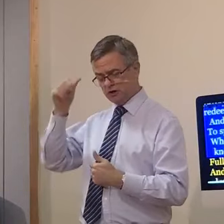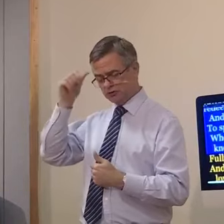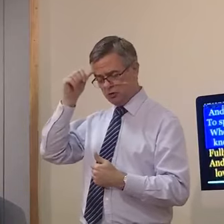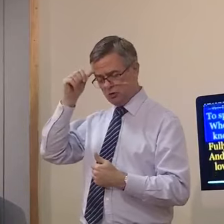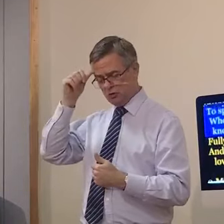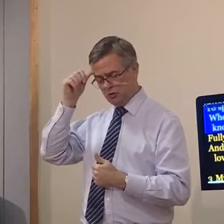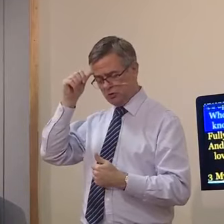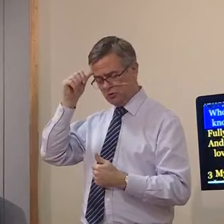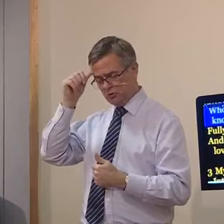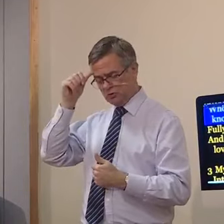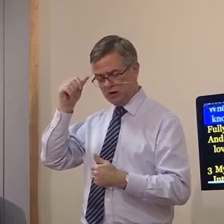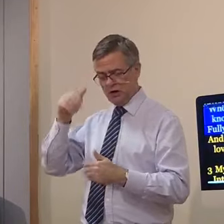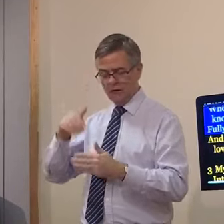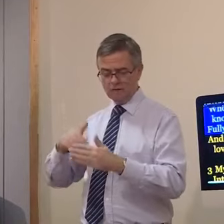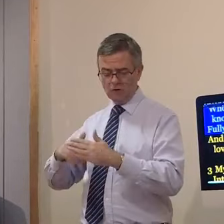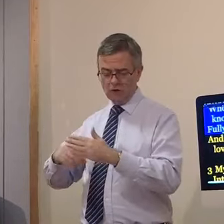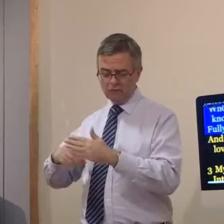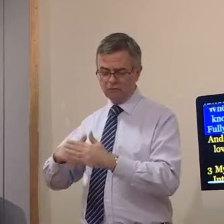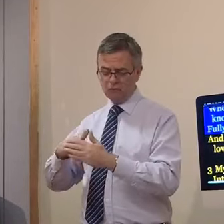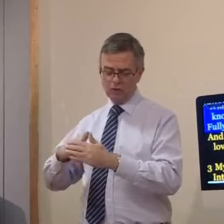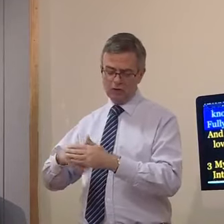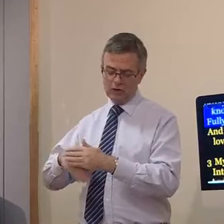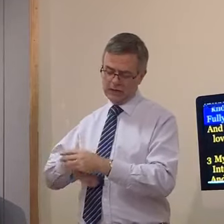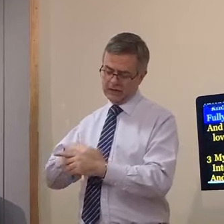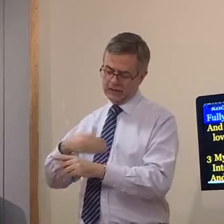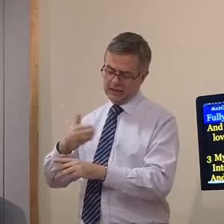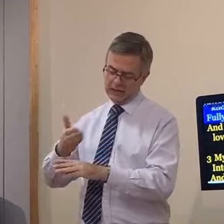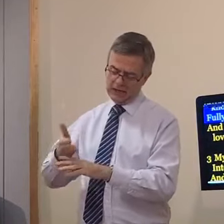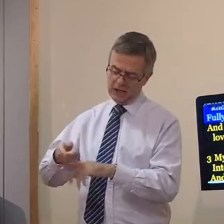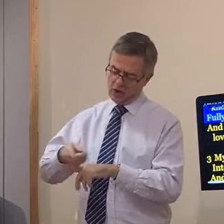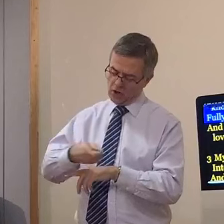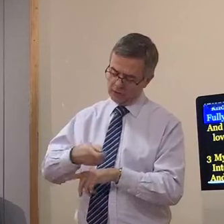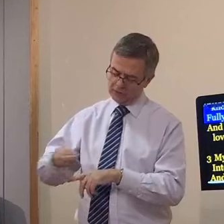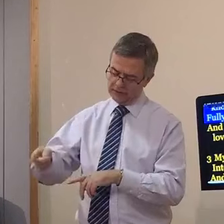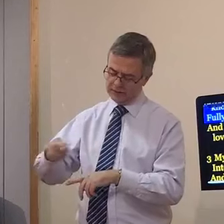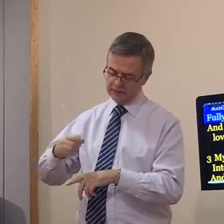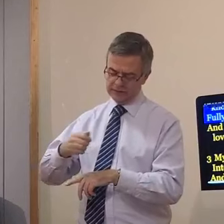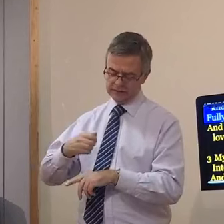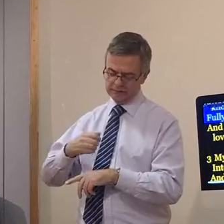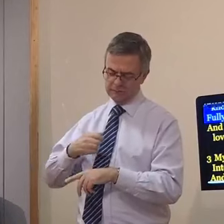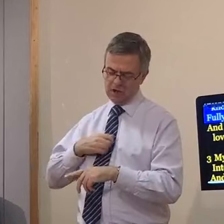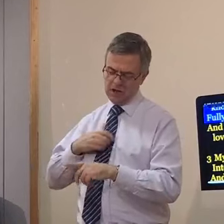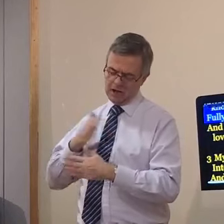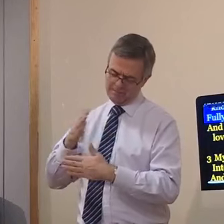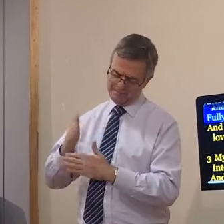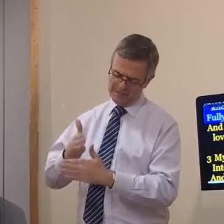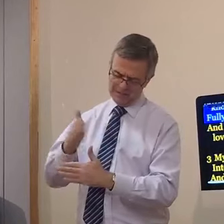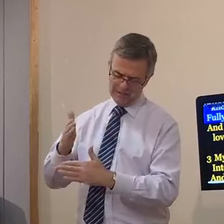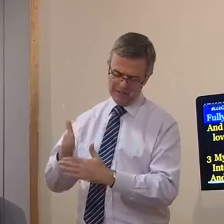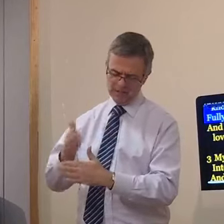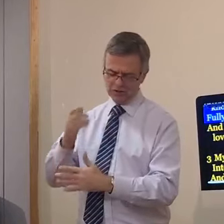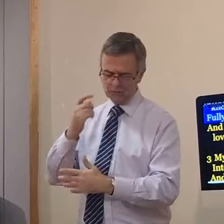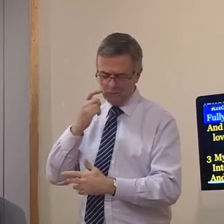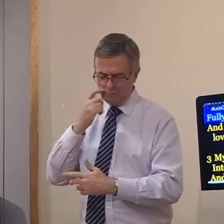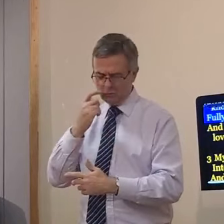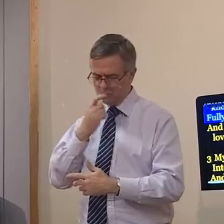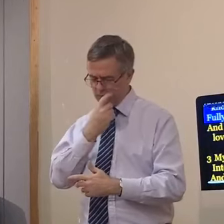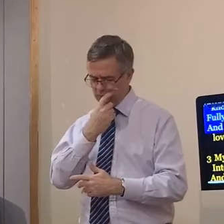known fully of these my mission proved